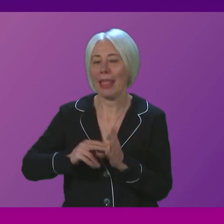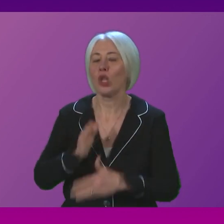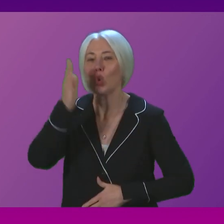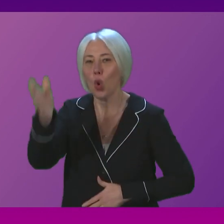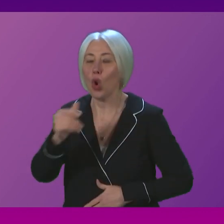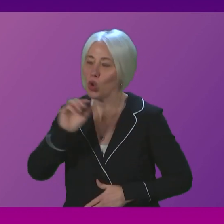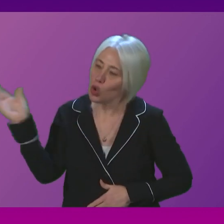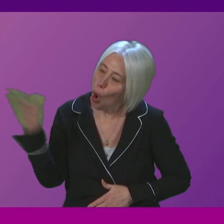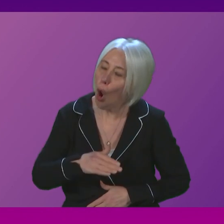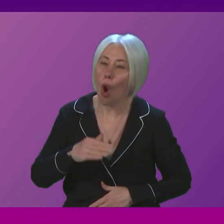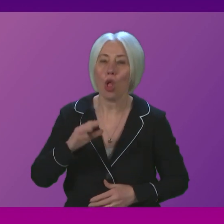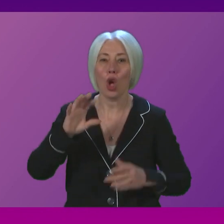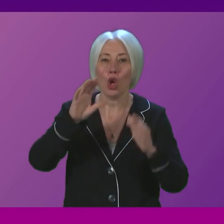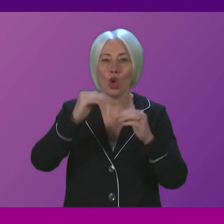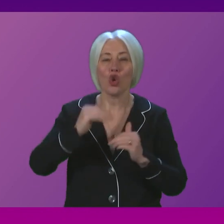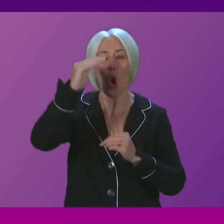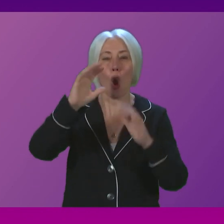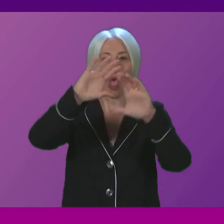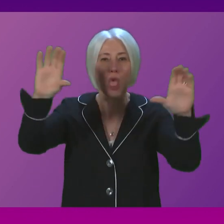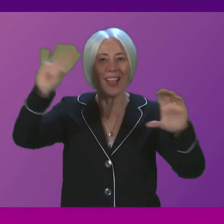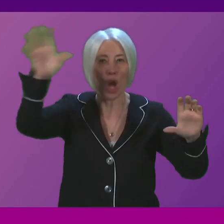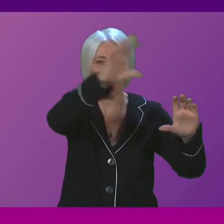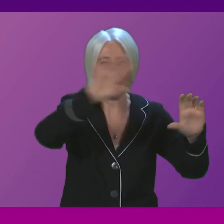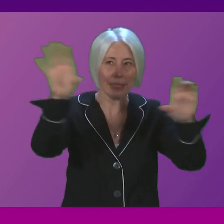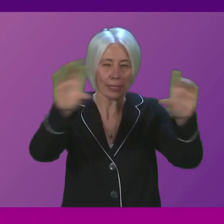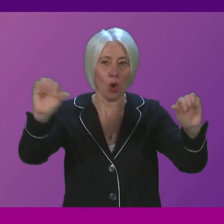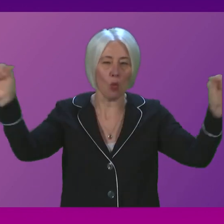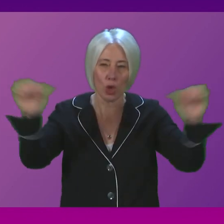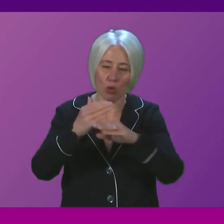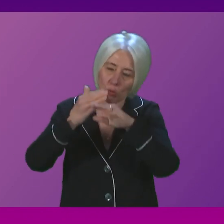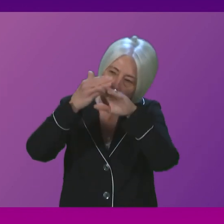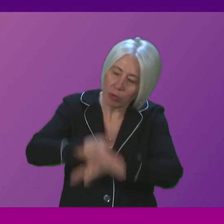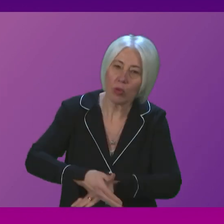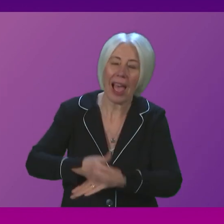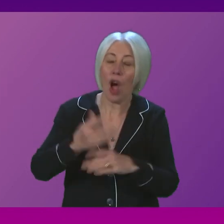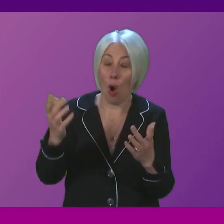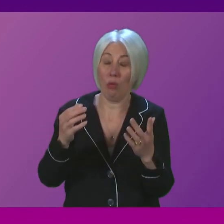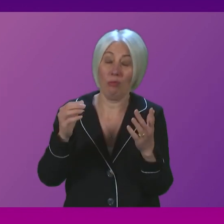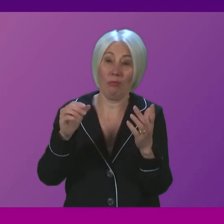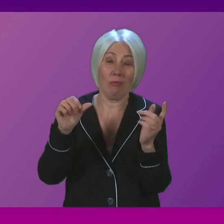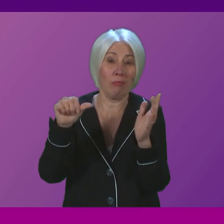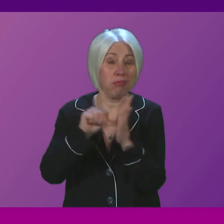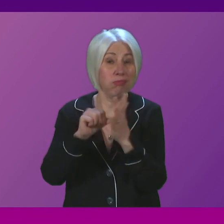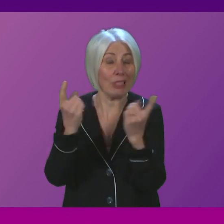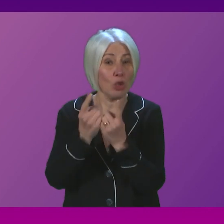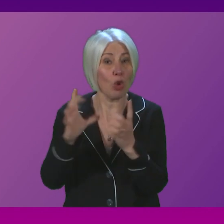she urge all global north leaders to act on the issues already being faced by the global south